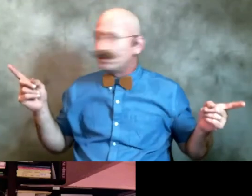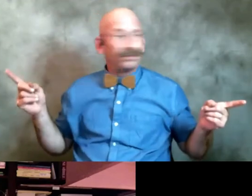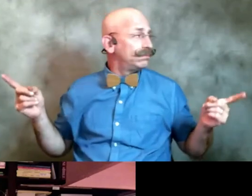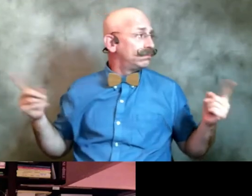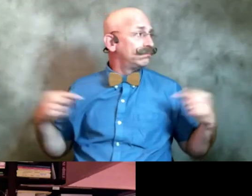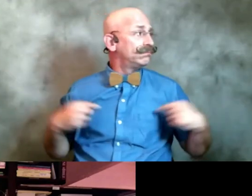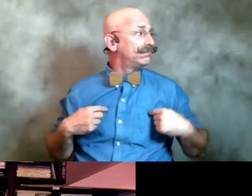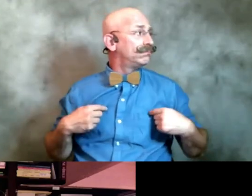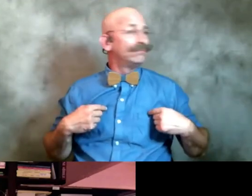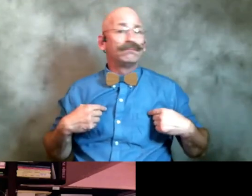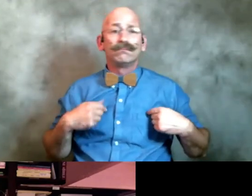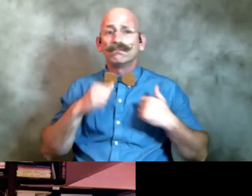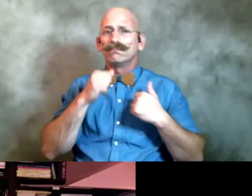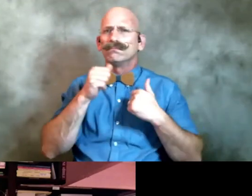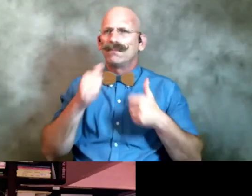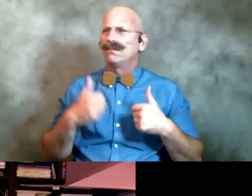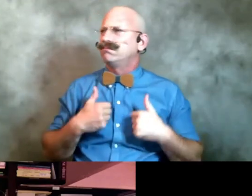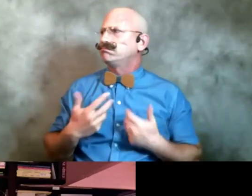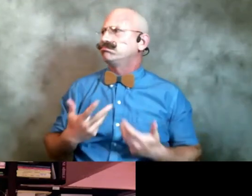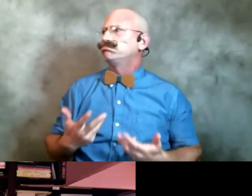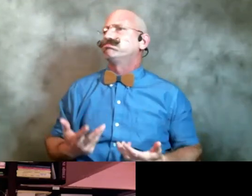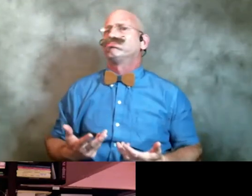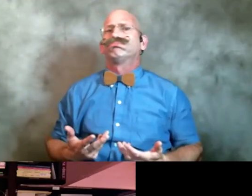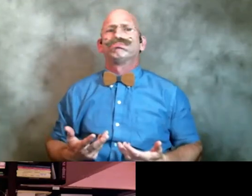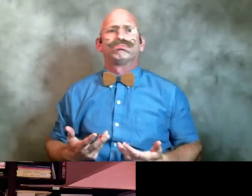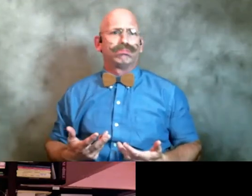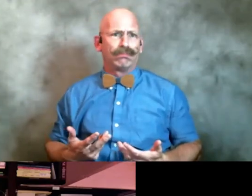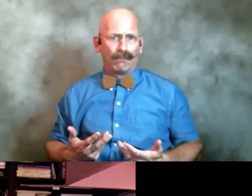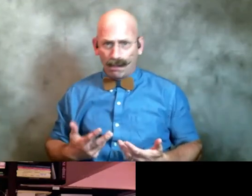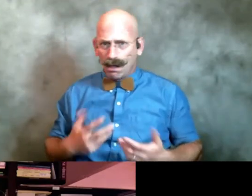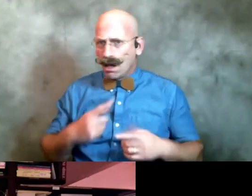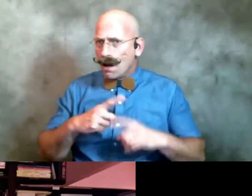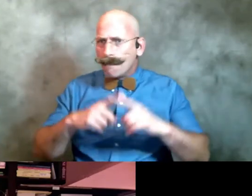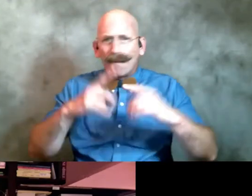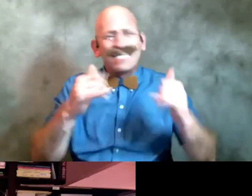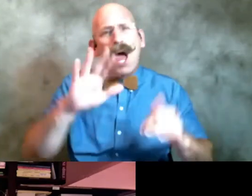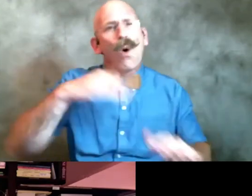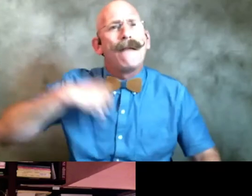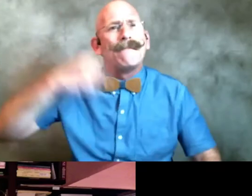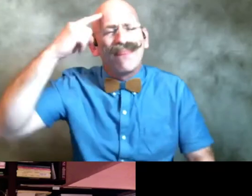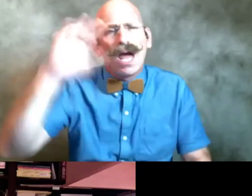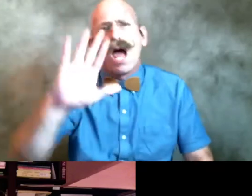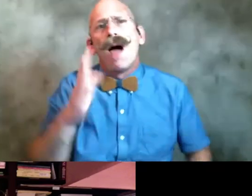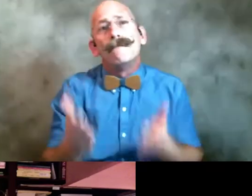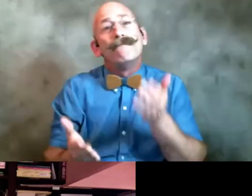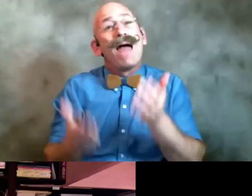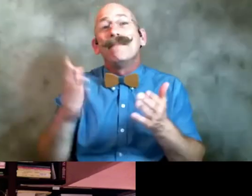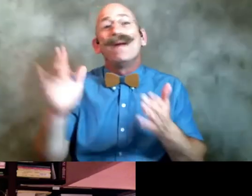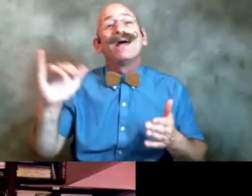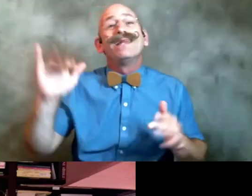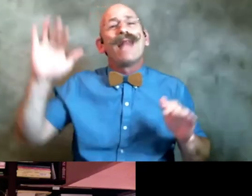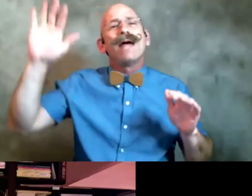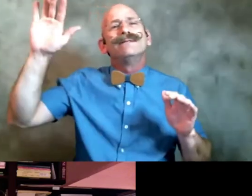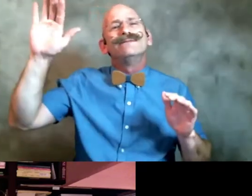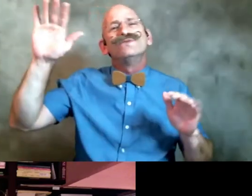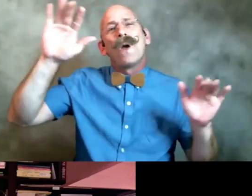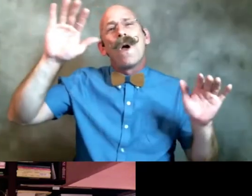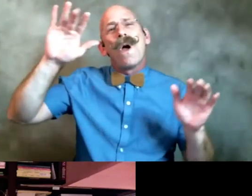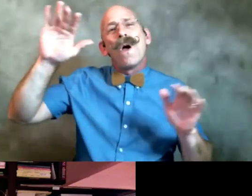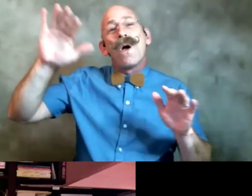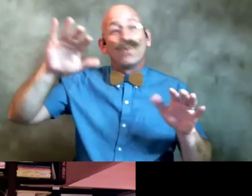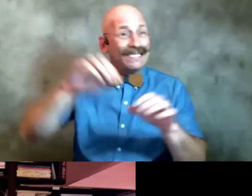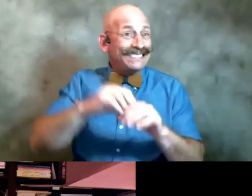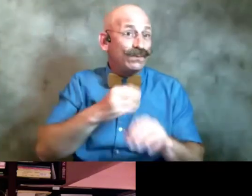but now i'm thinking maybe it's all like snow falling in a warm